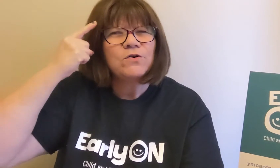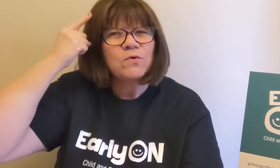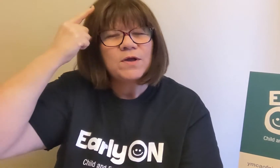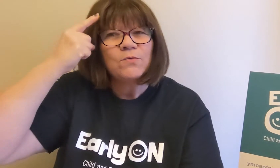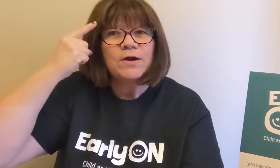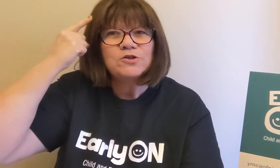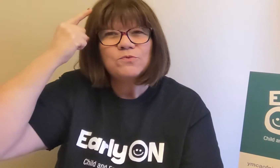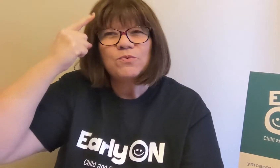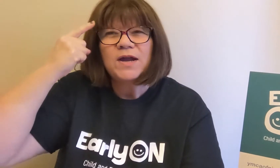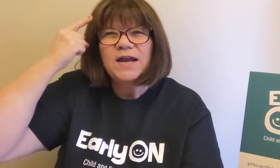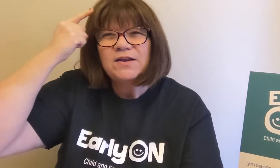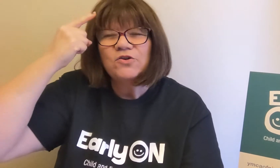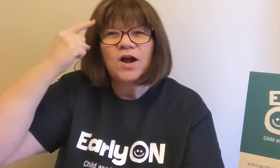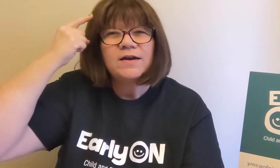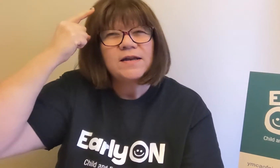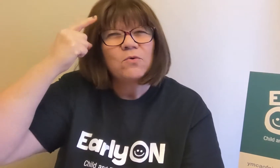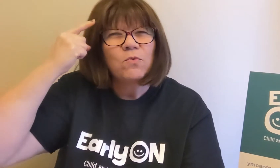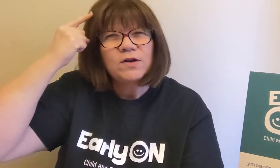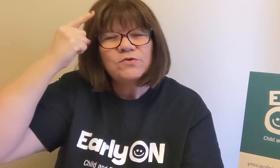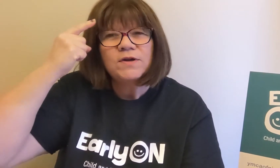going around your brain and you're kind of like wondering.